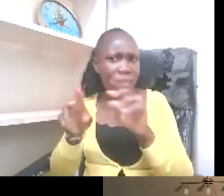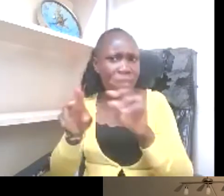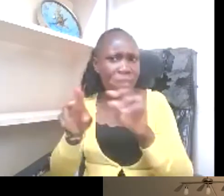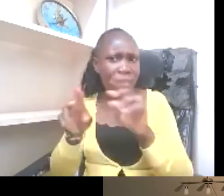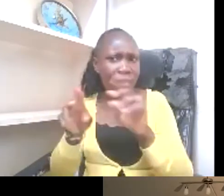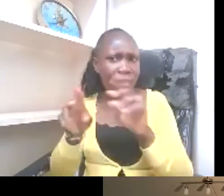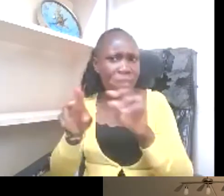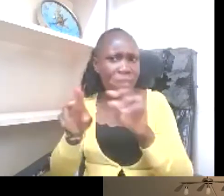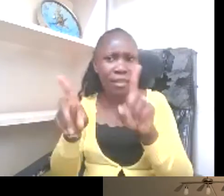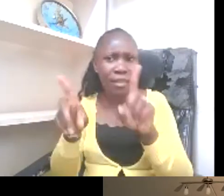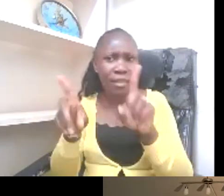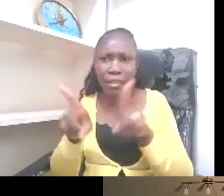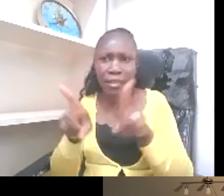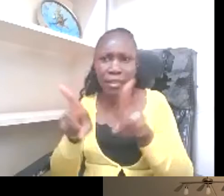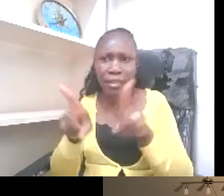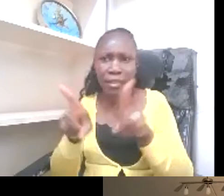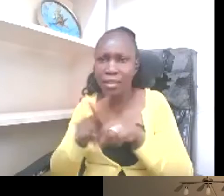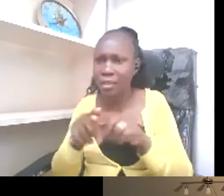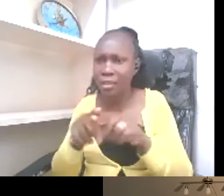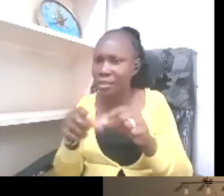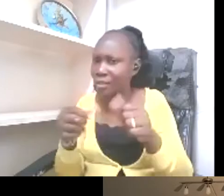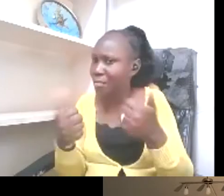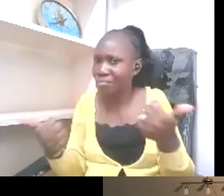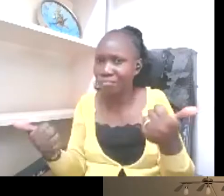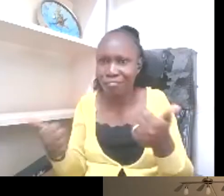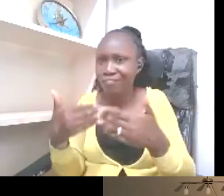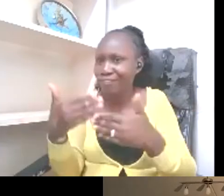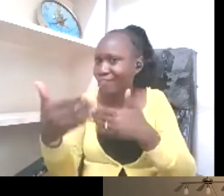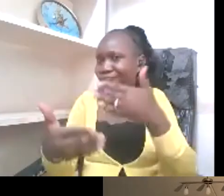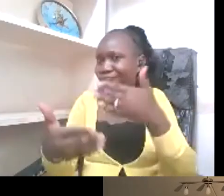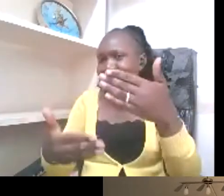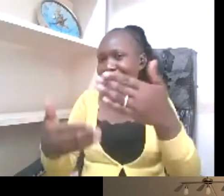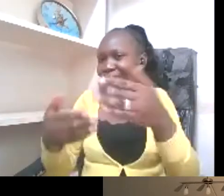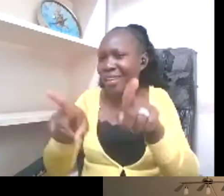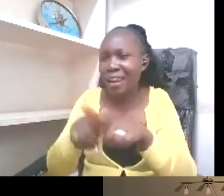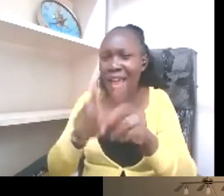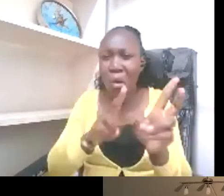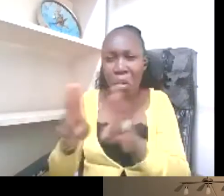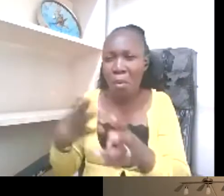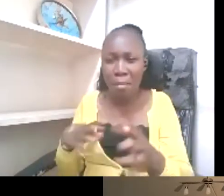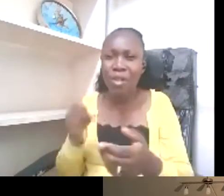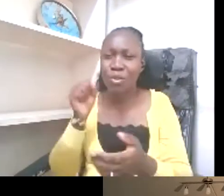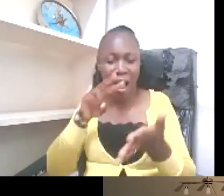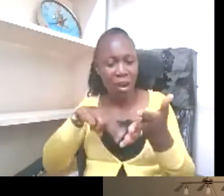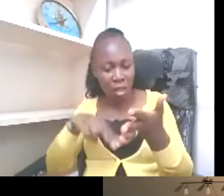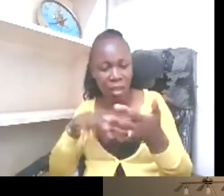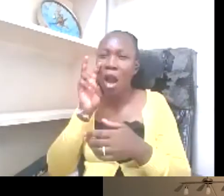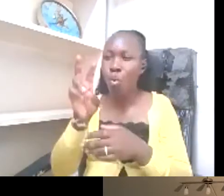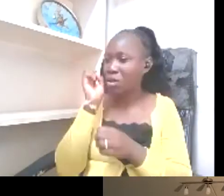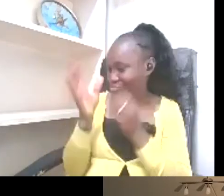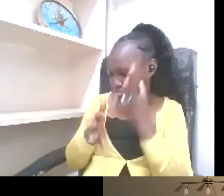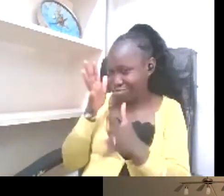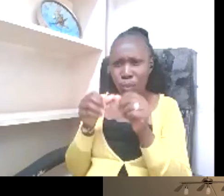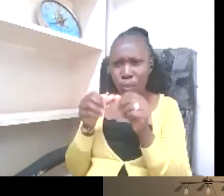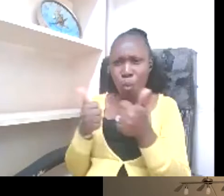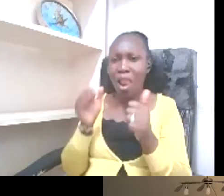be able to read what the presenters say at the same time. And that's beneficial for anyone as well as deaf people,